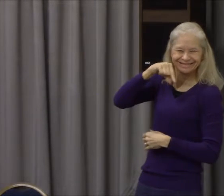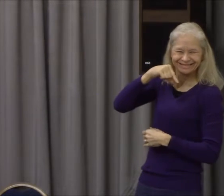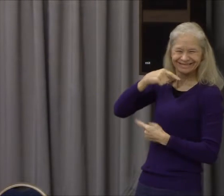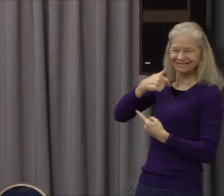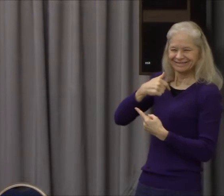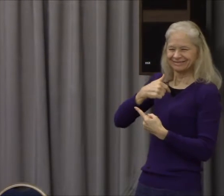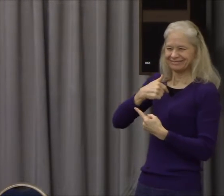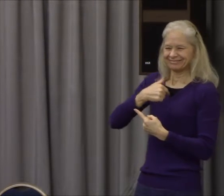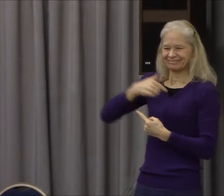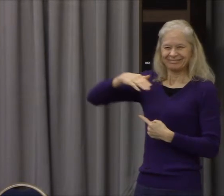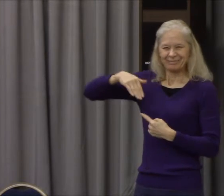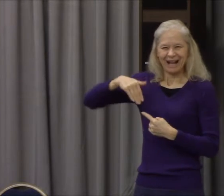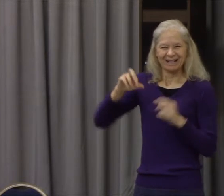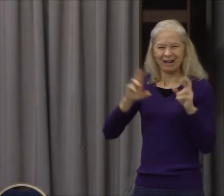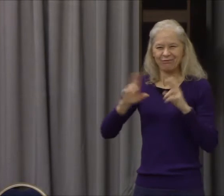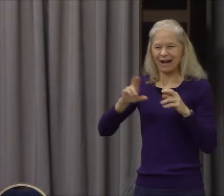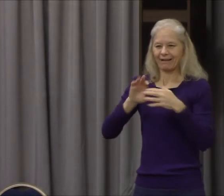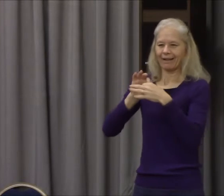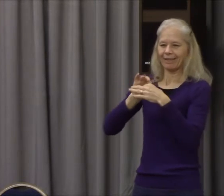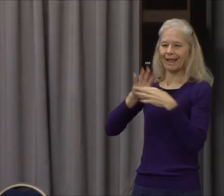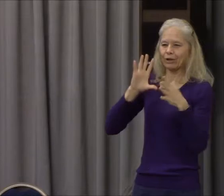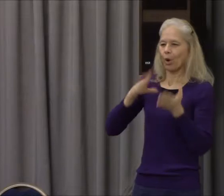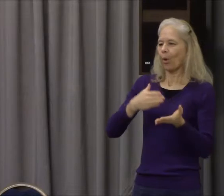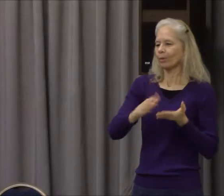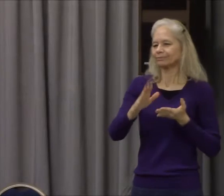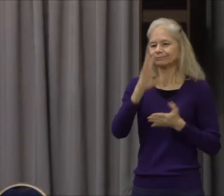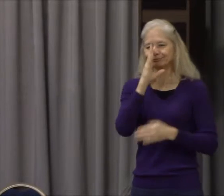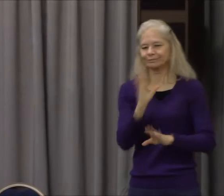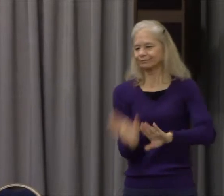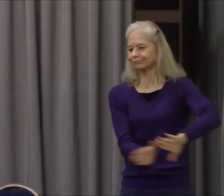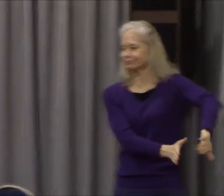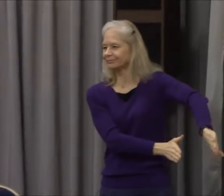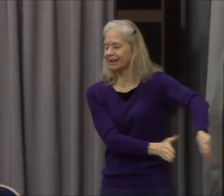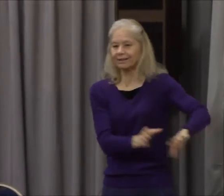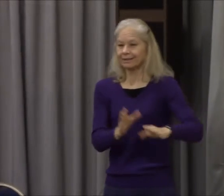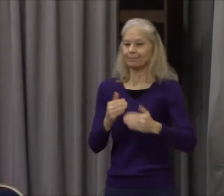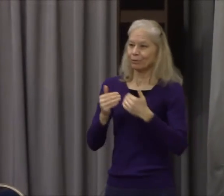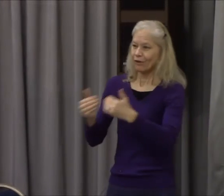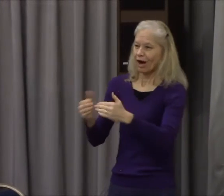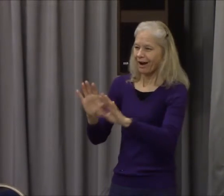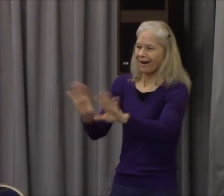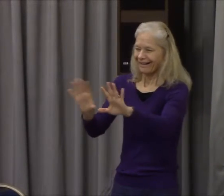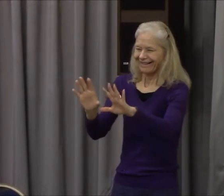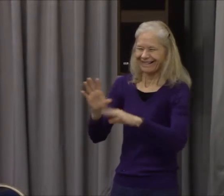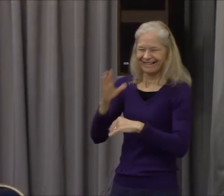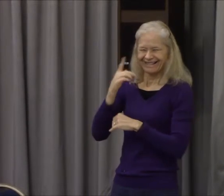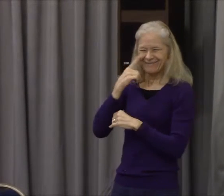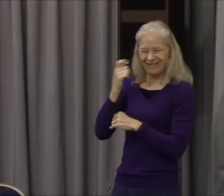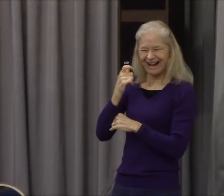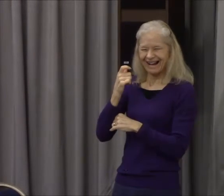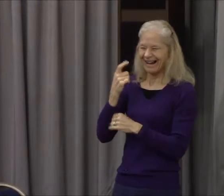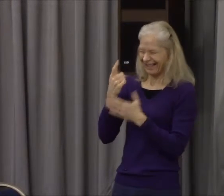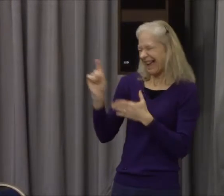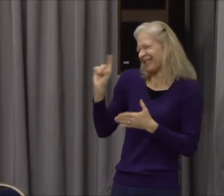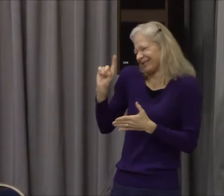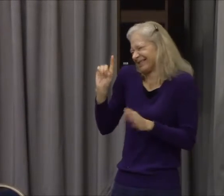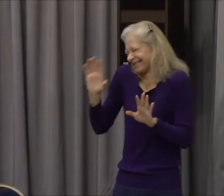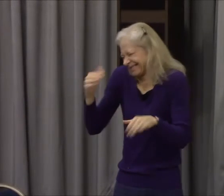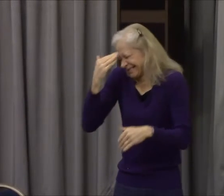Thanksgiving, but you know what? What better thing to thank God for than for his coming, even though we celebrated Christmas. Amen. Of course,